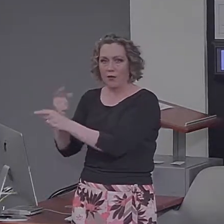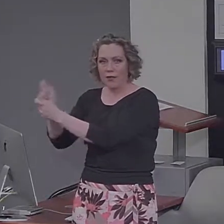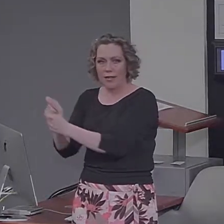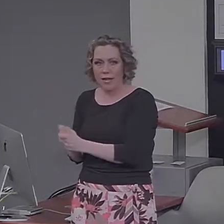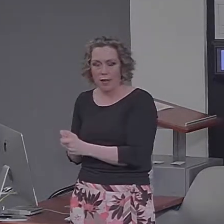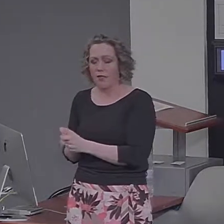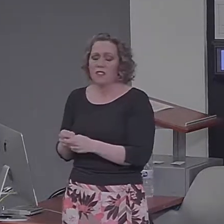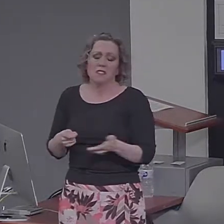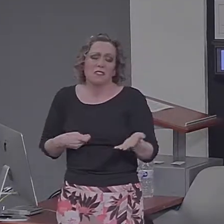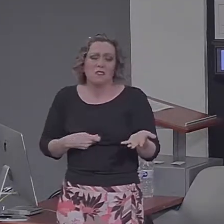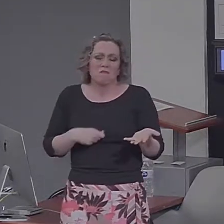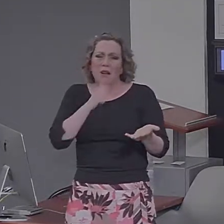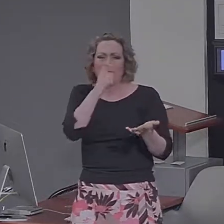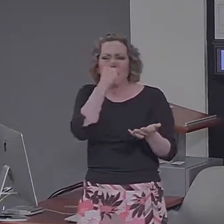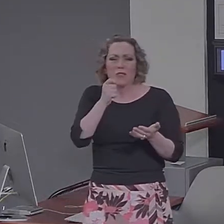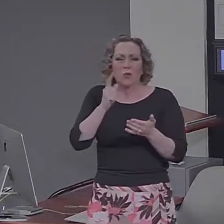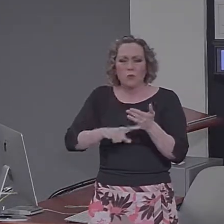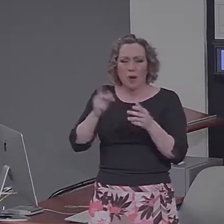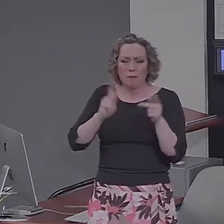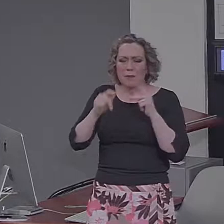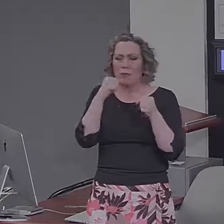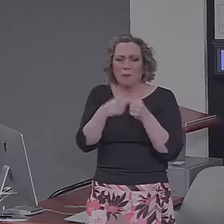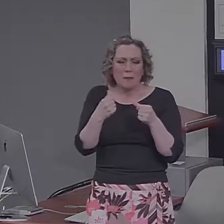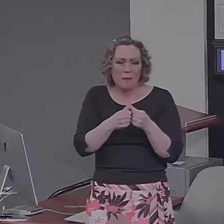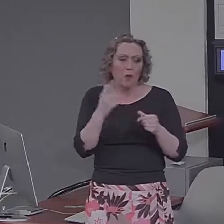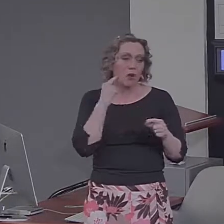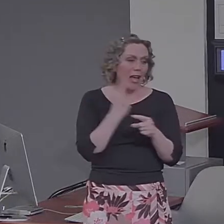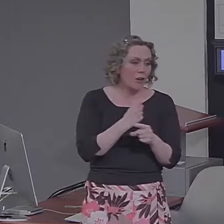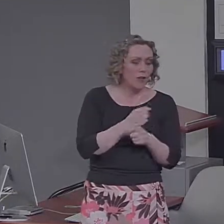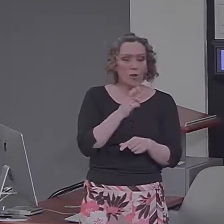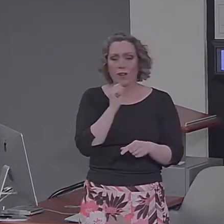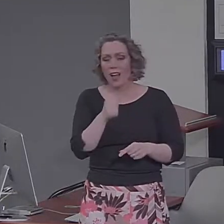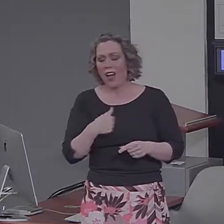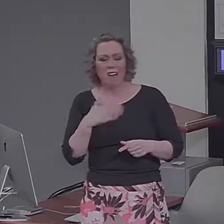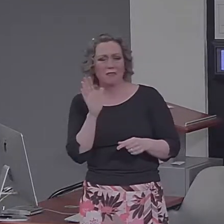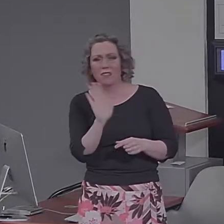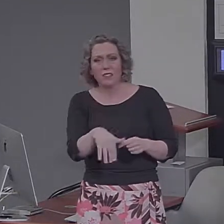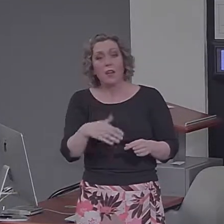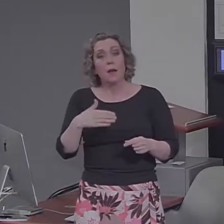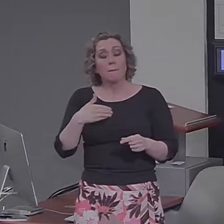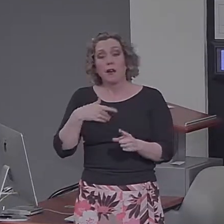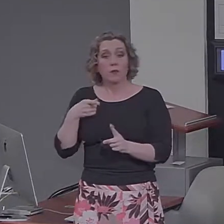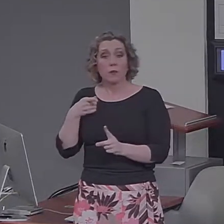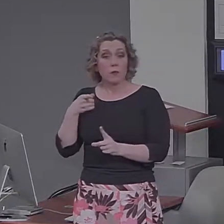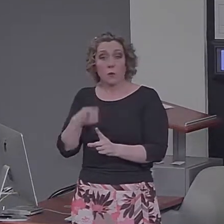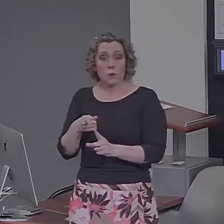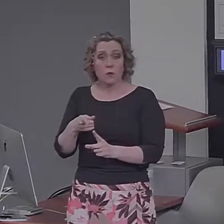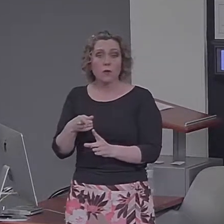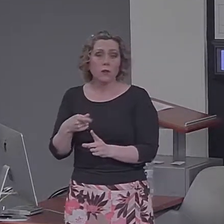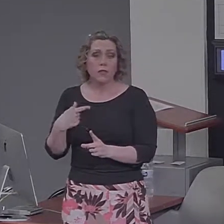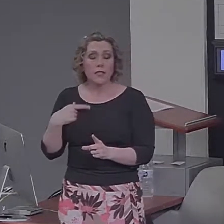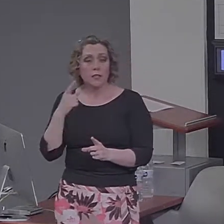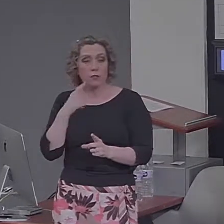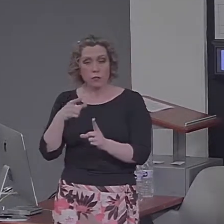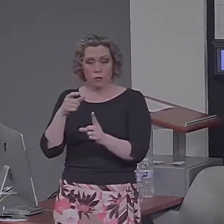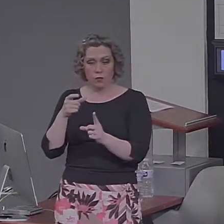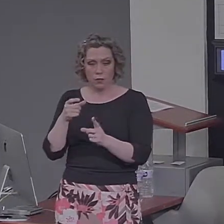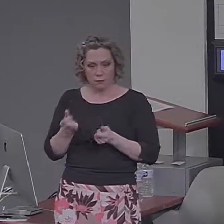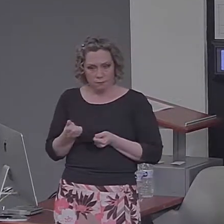people remember about a recent event or whether it's accurate. What we're trying to do is prime episodic retrieval